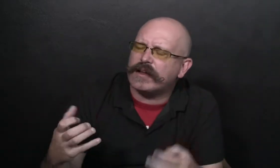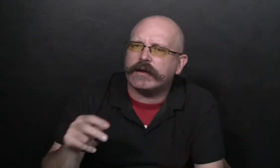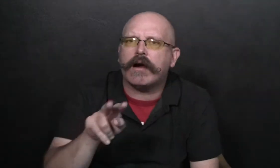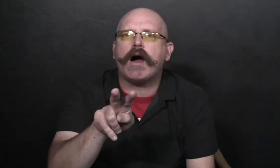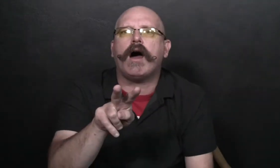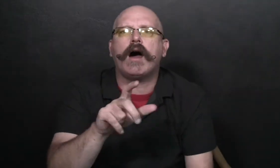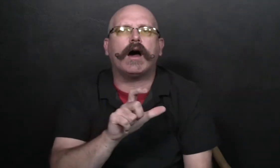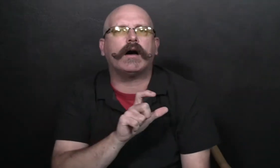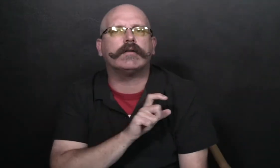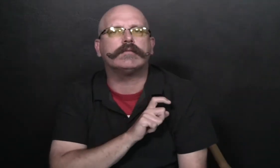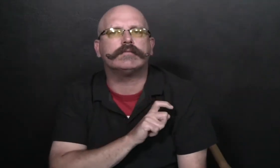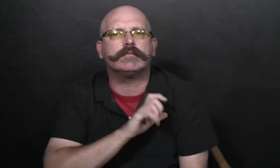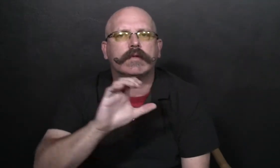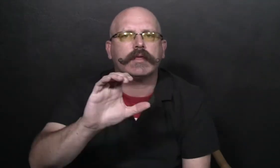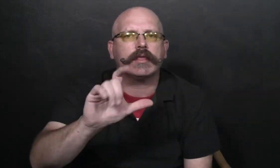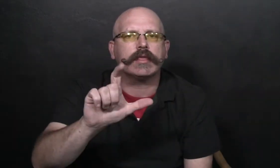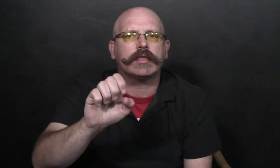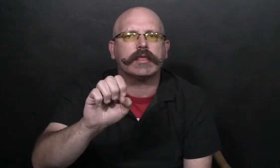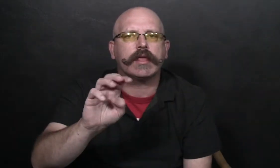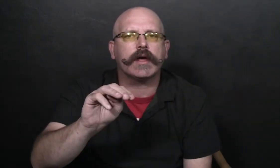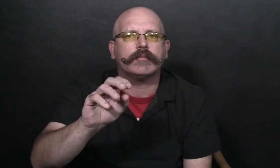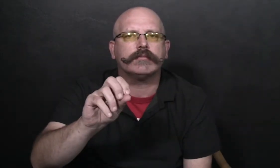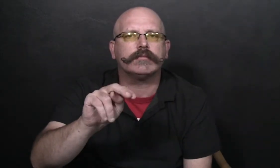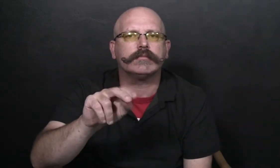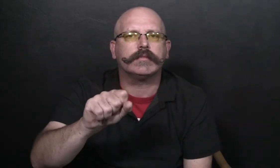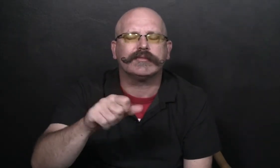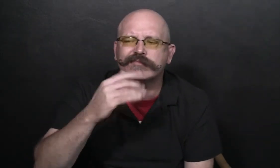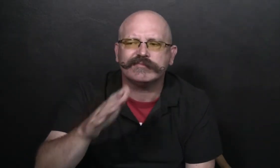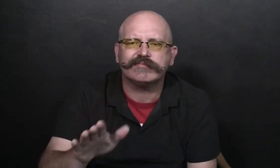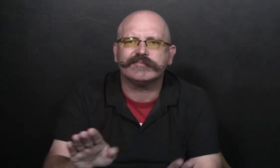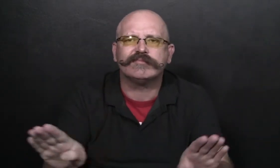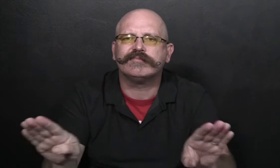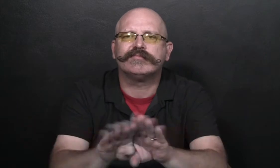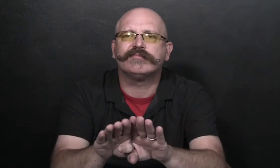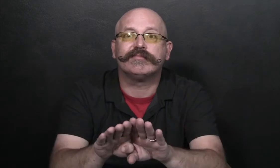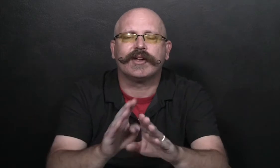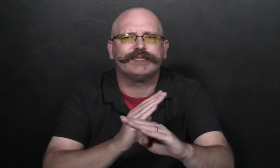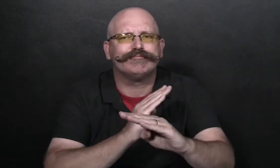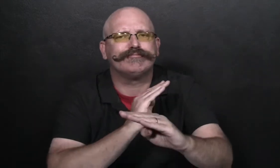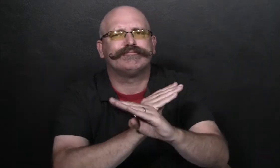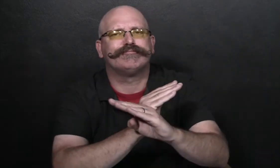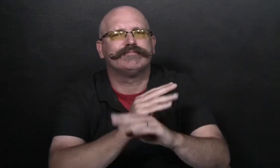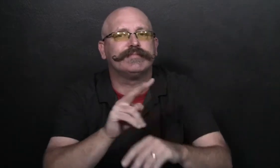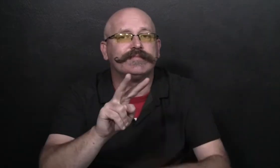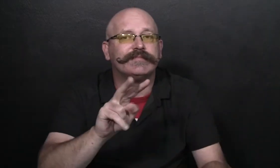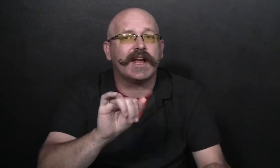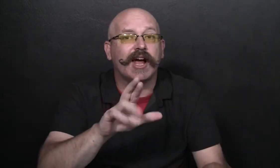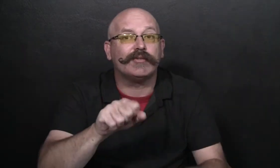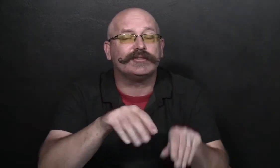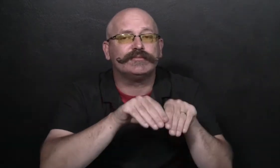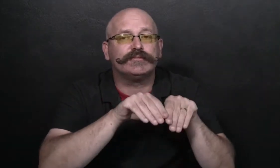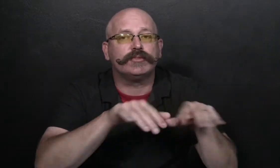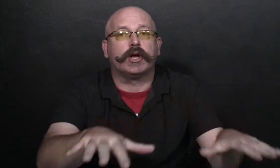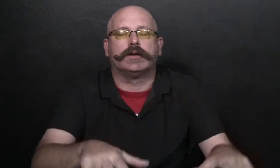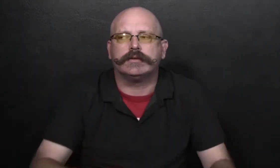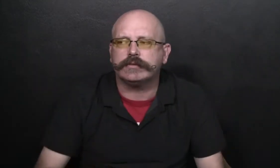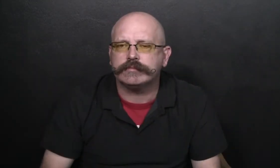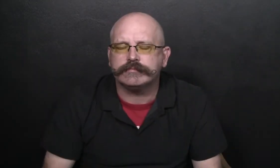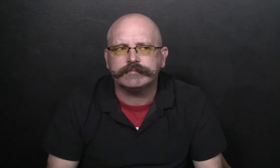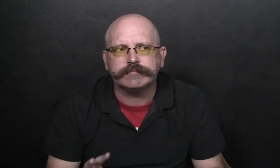Trinka She wanted to play on the slide, but Officer Clemens said that they had to close the playground to keep the